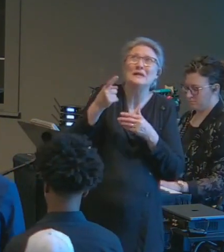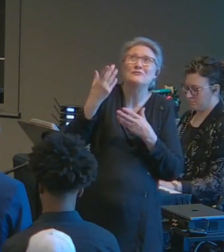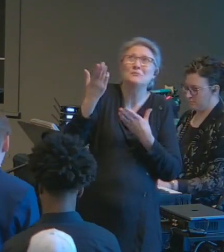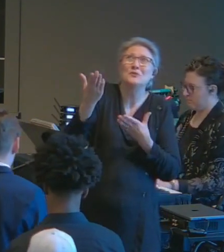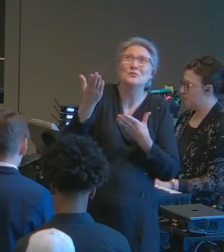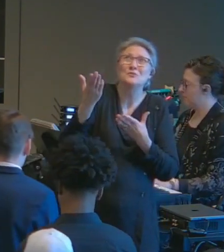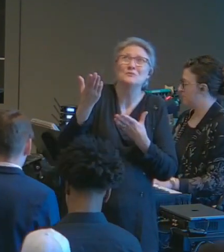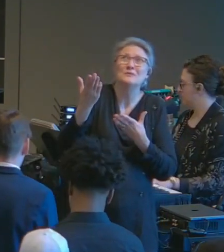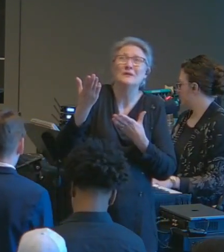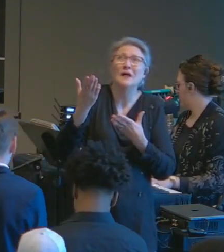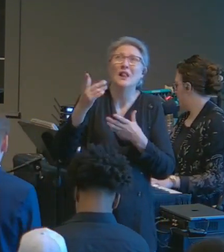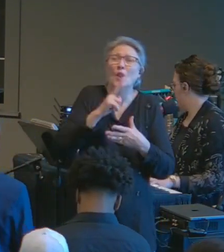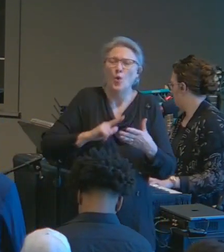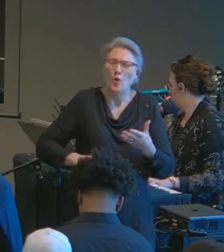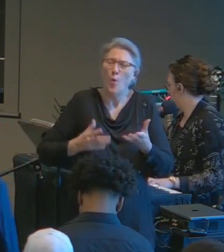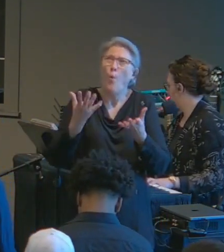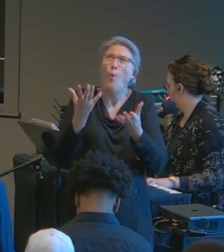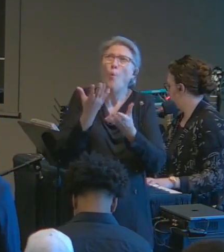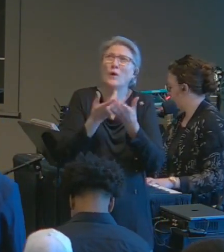ask him Lord